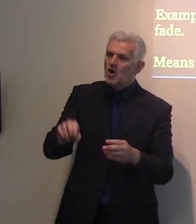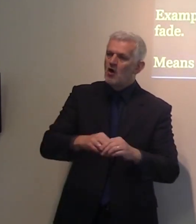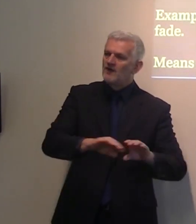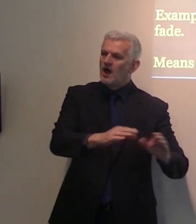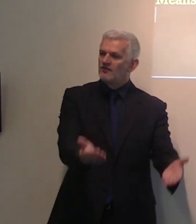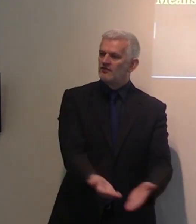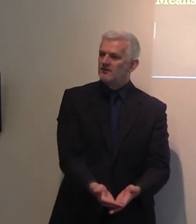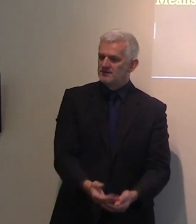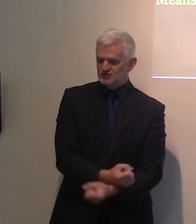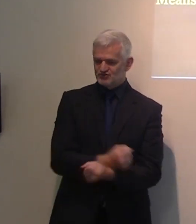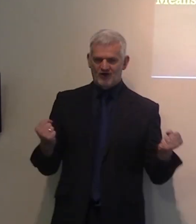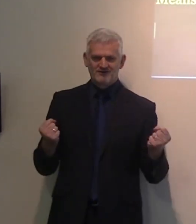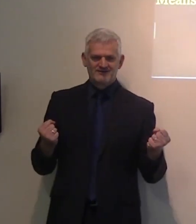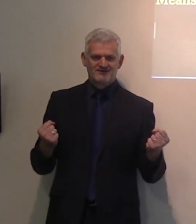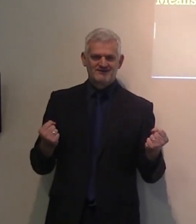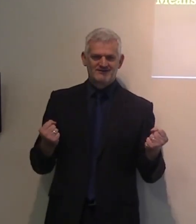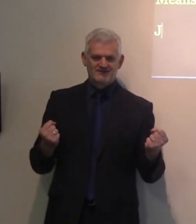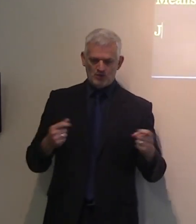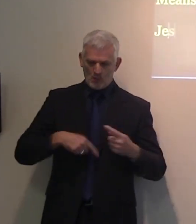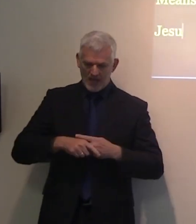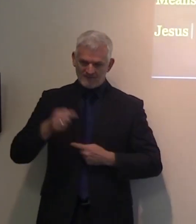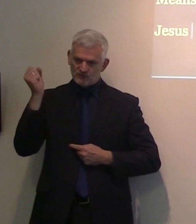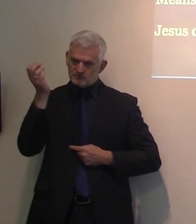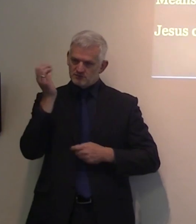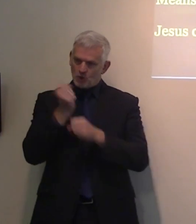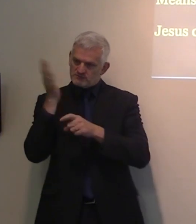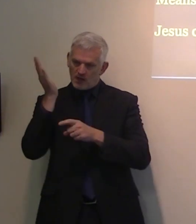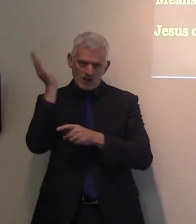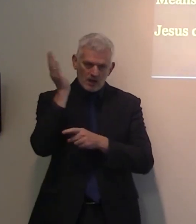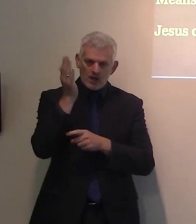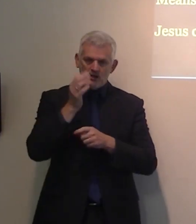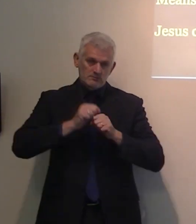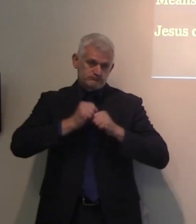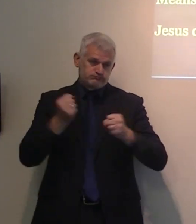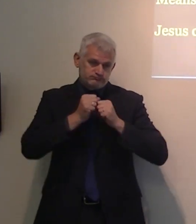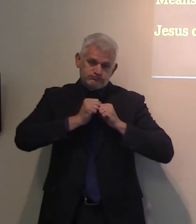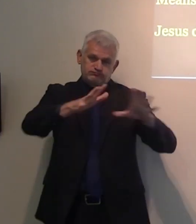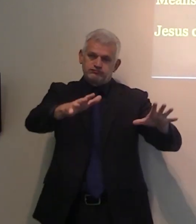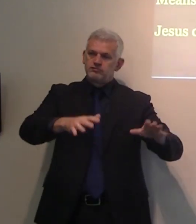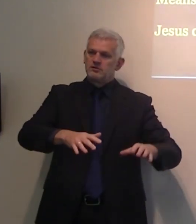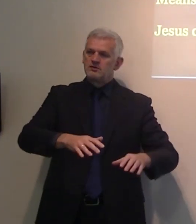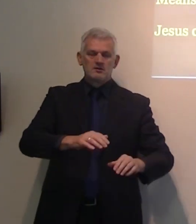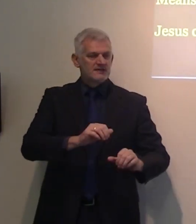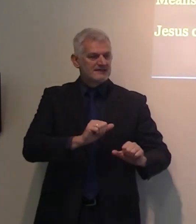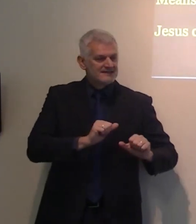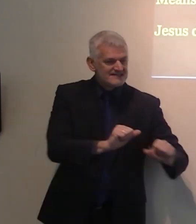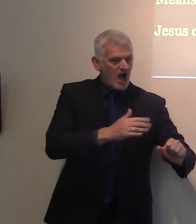we have, the gospel we preach, the irresistible grace we preach, is stronger than the most hardened heart in the